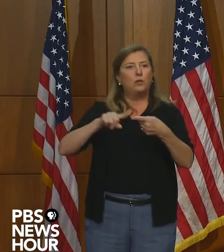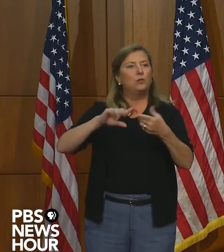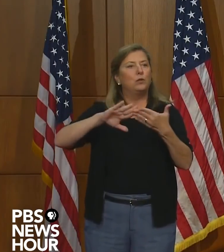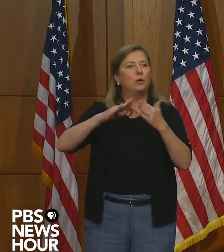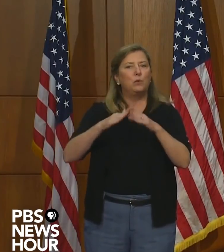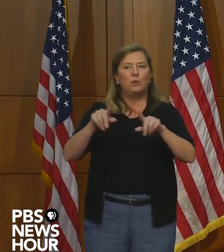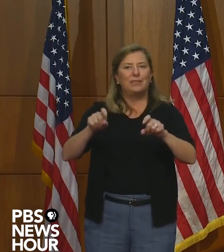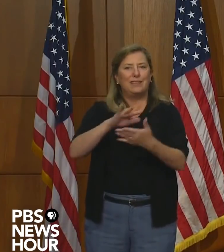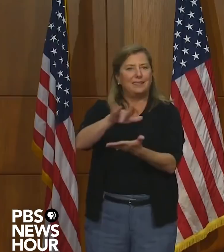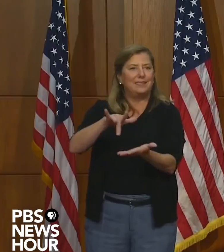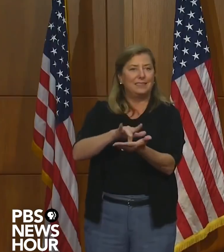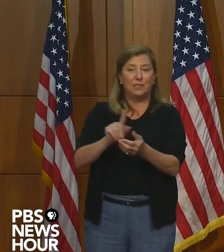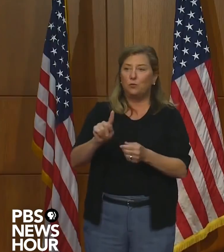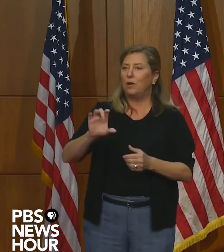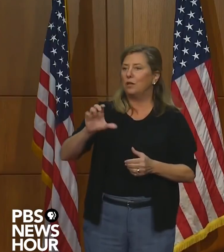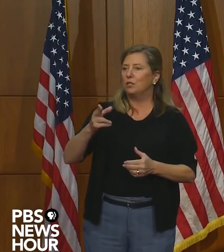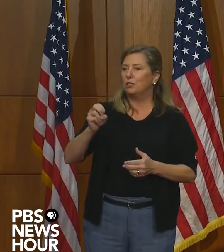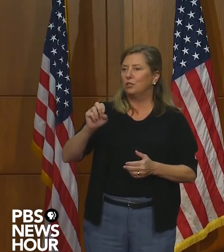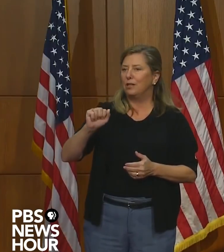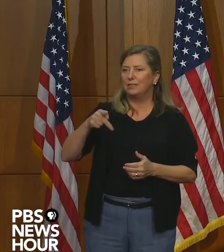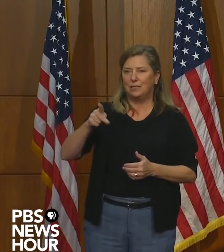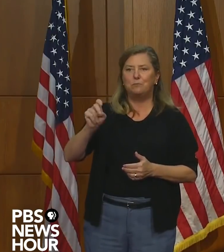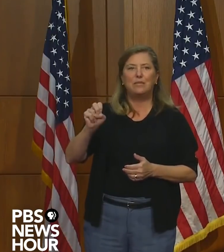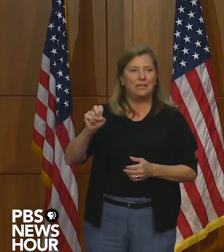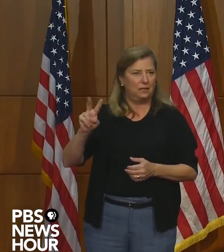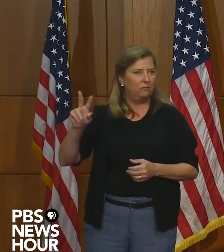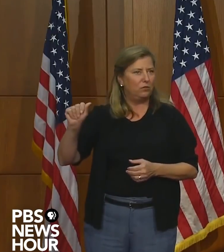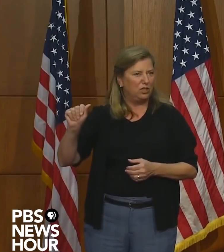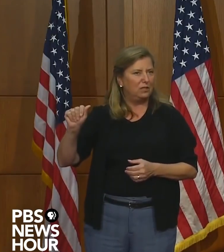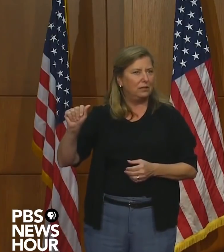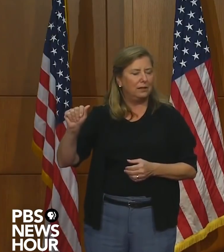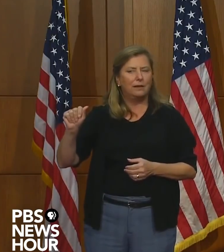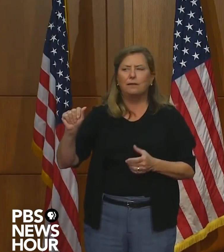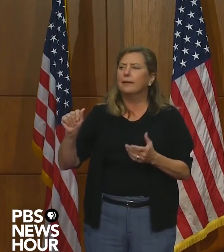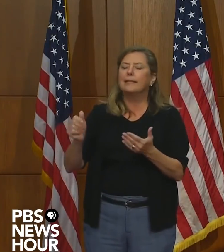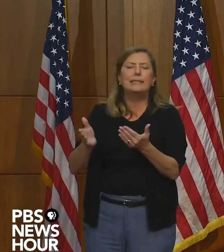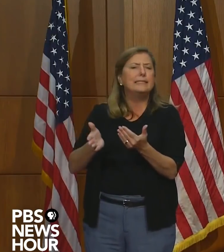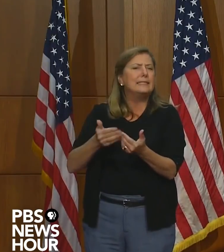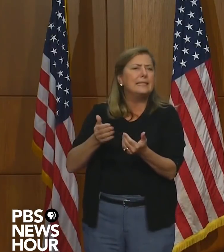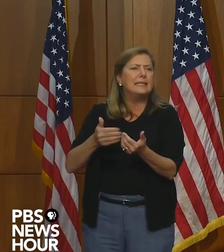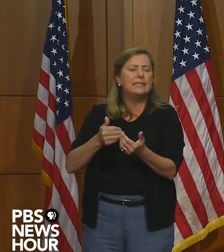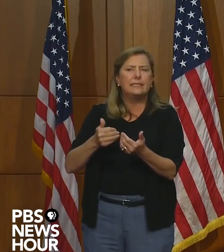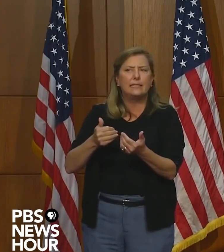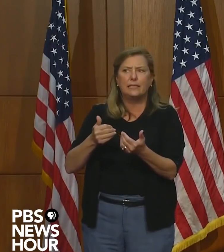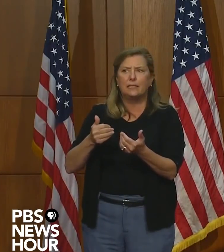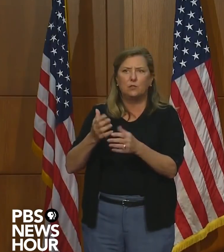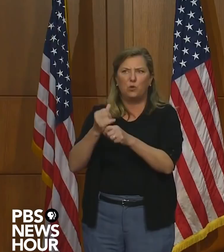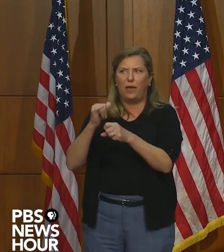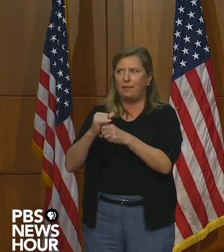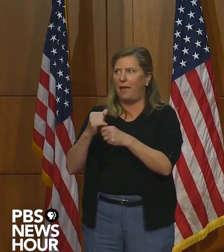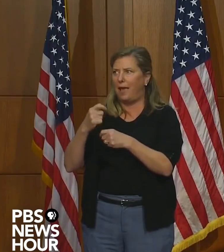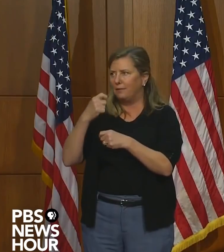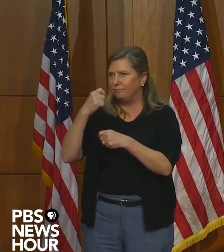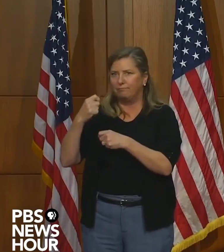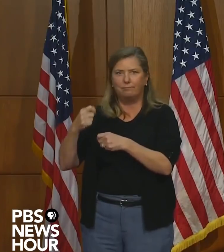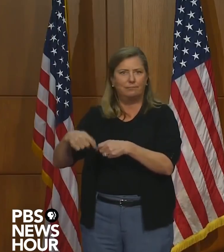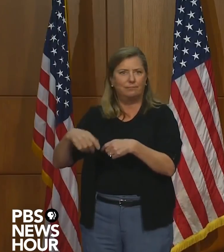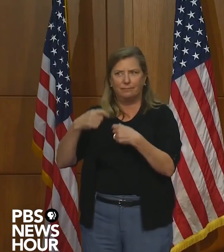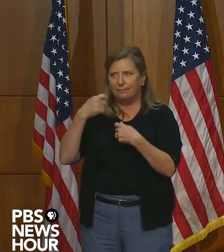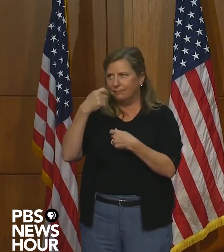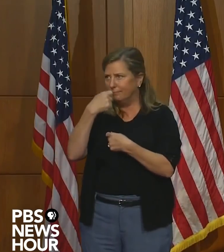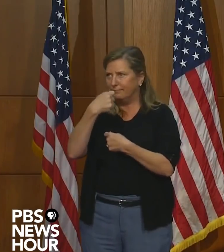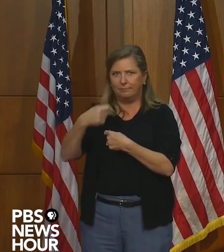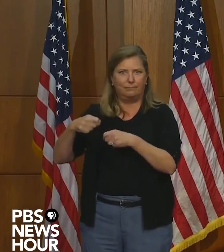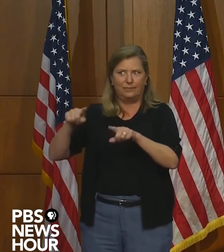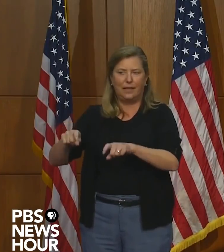testing centers, uh, in Chesapeake. Um, it's a, uh, easy test to have done. And I, I would just encourage all of you that, that